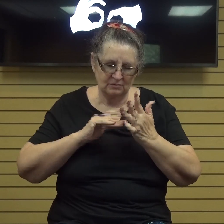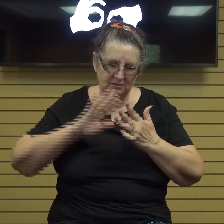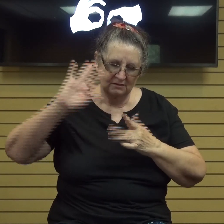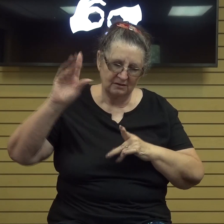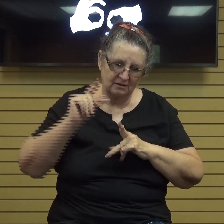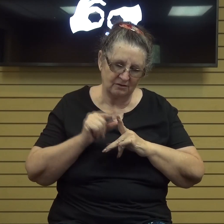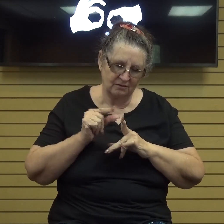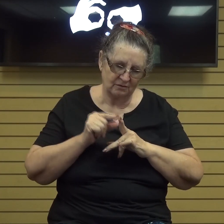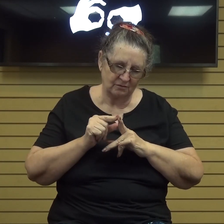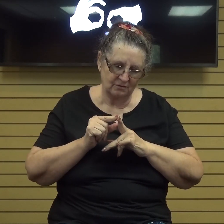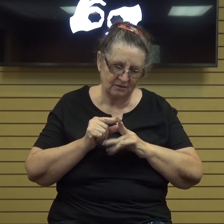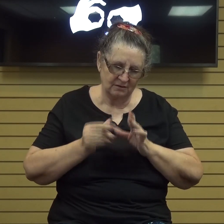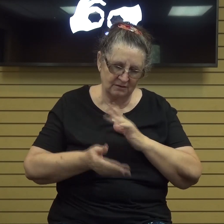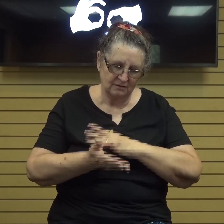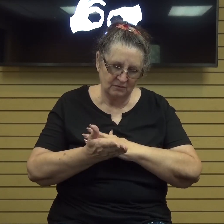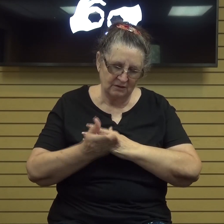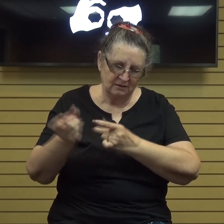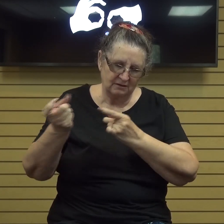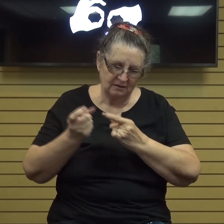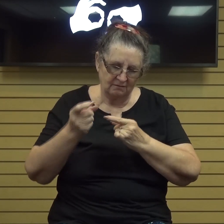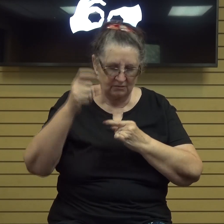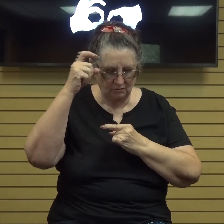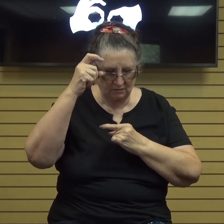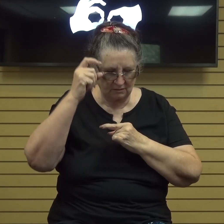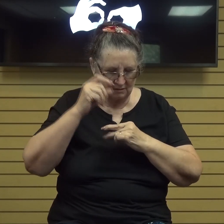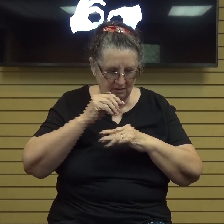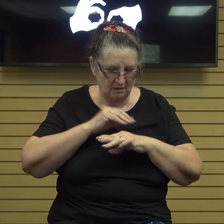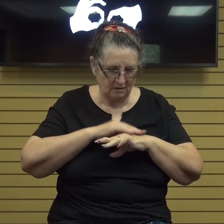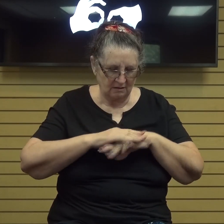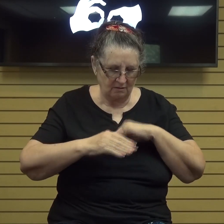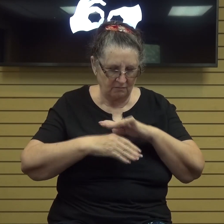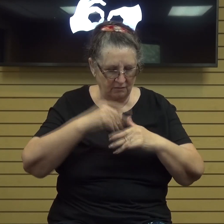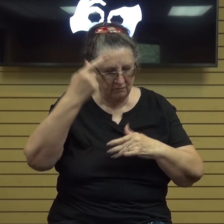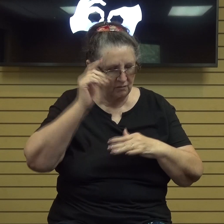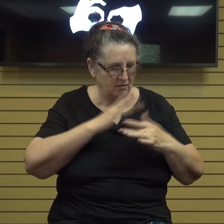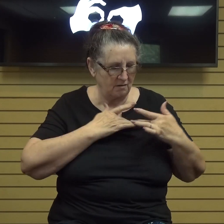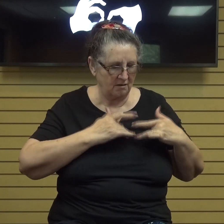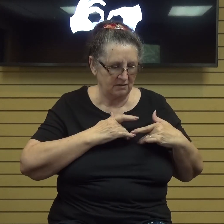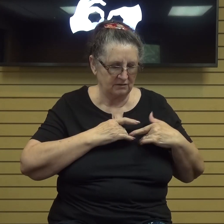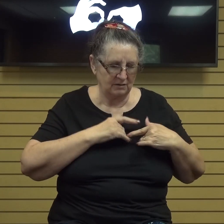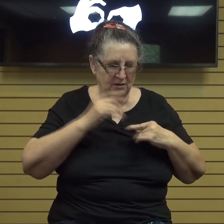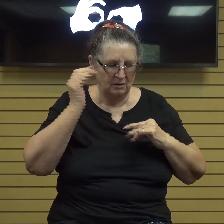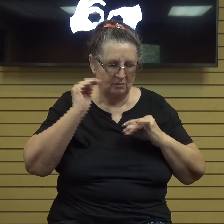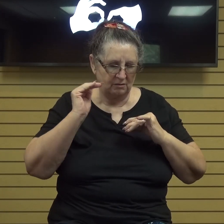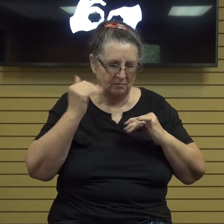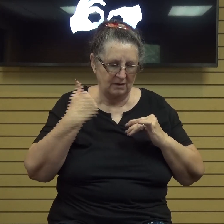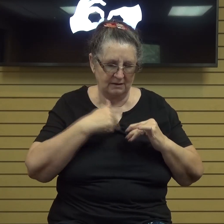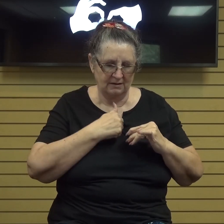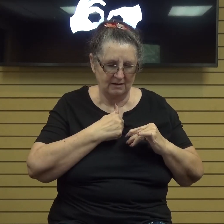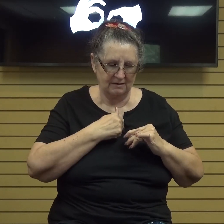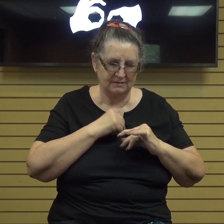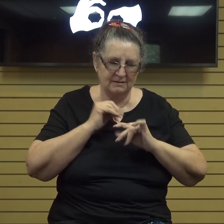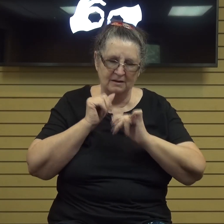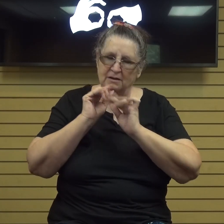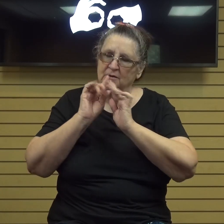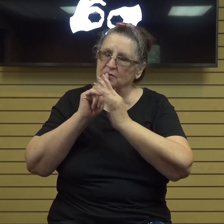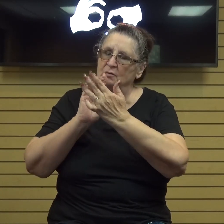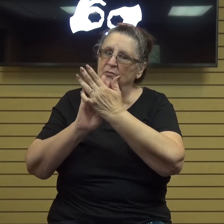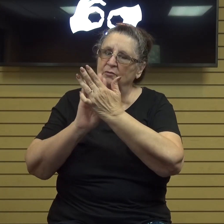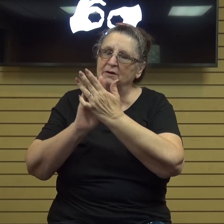us wisdom comfort our hearts and remind us to keep praising you in your name we pray amen all right this morning we're going to